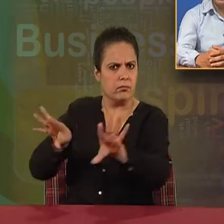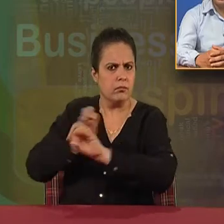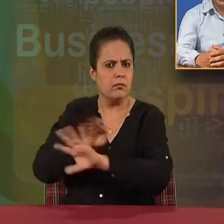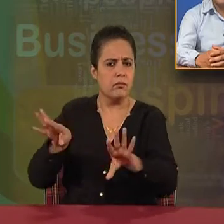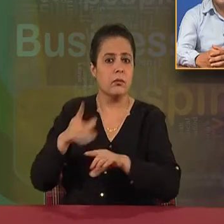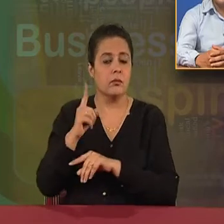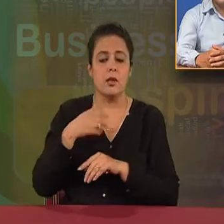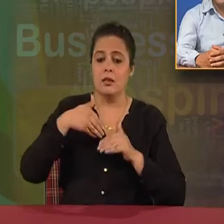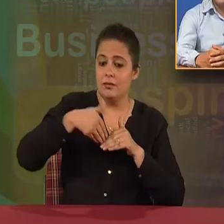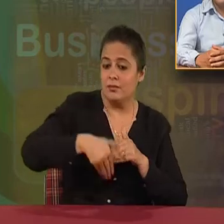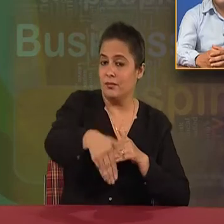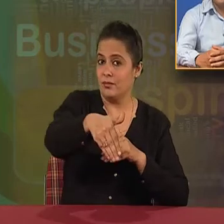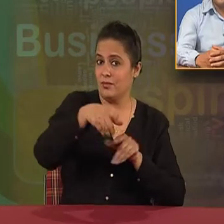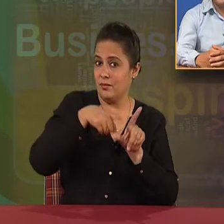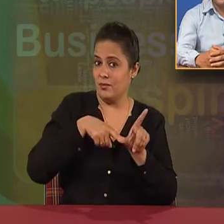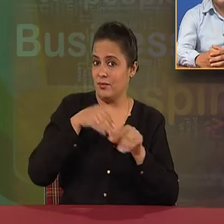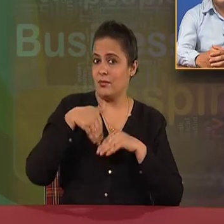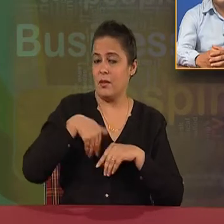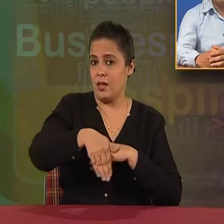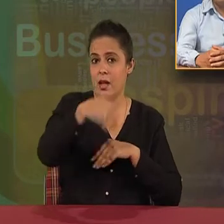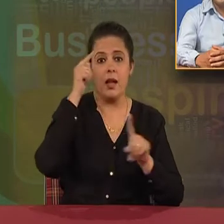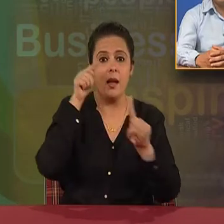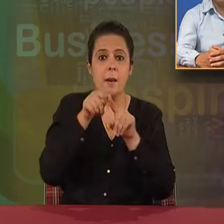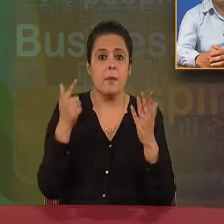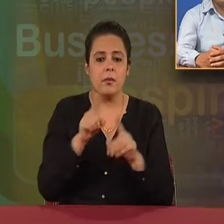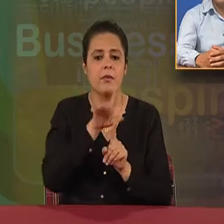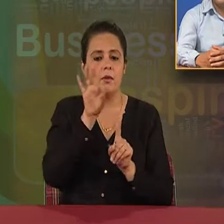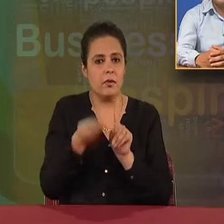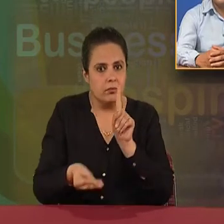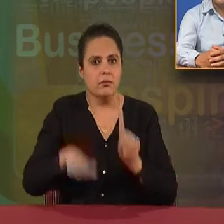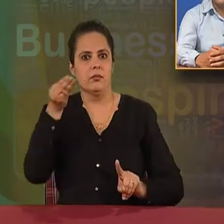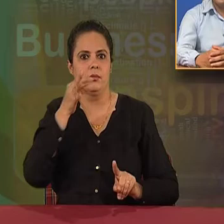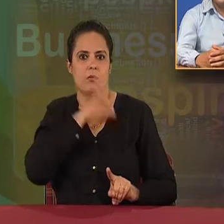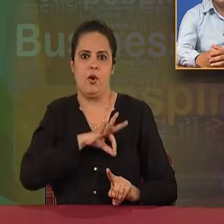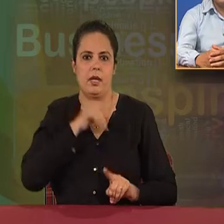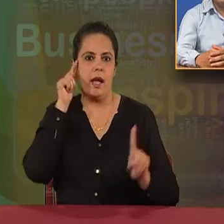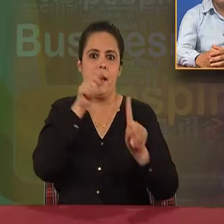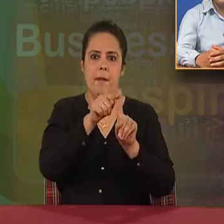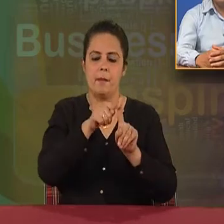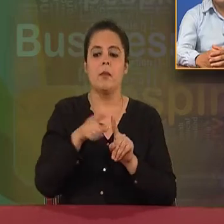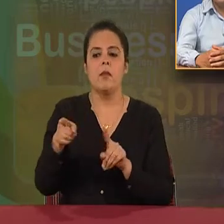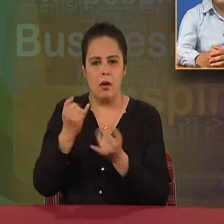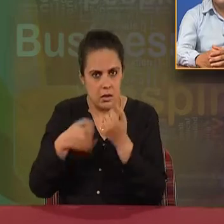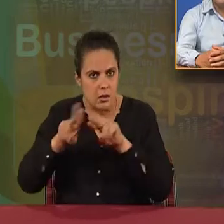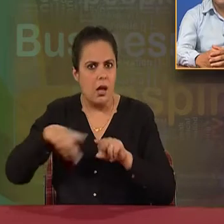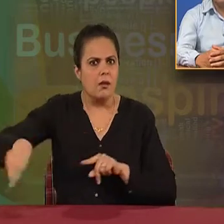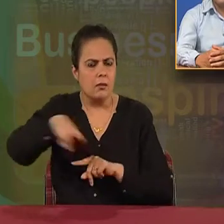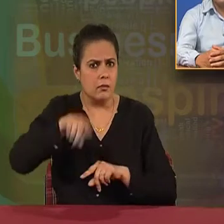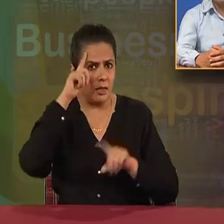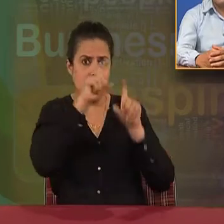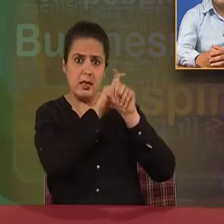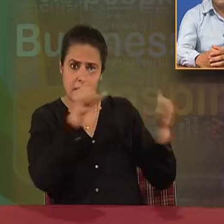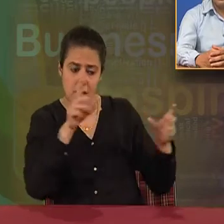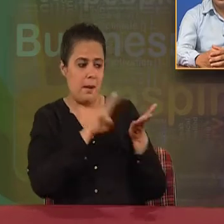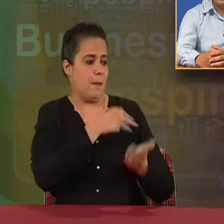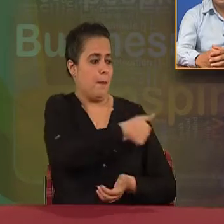that in this particular year, we are going to achieve that much amount of profits. So, once the employees are clear, the managers